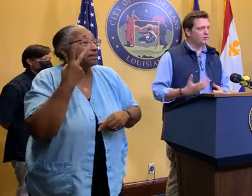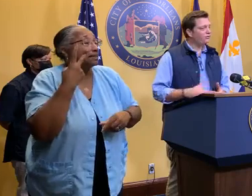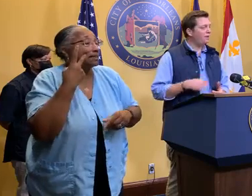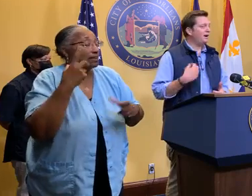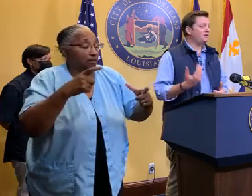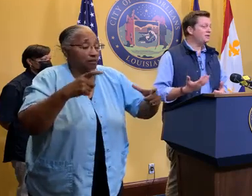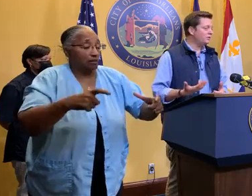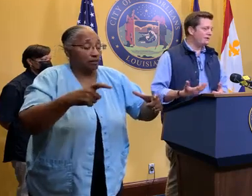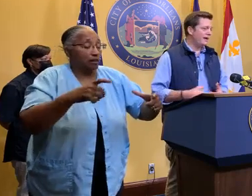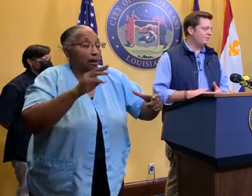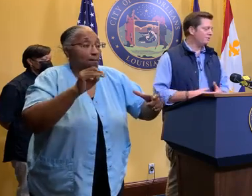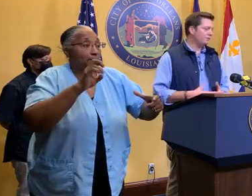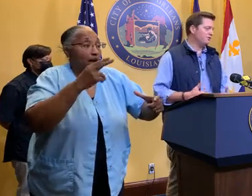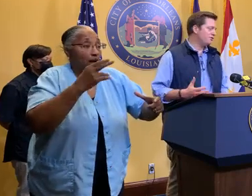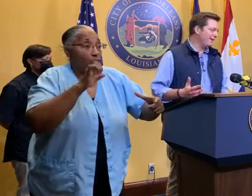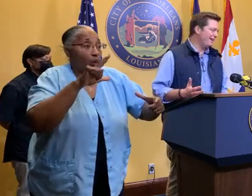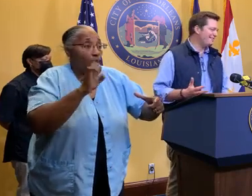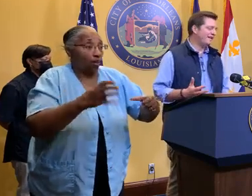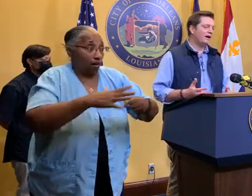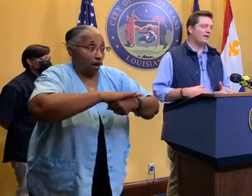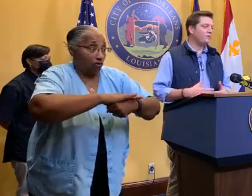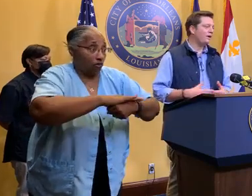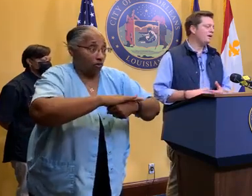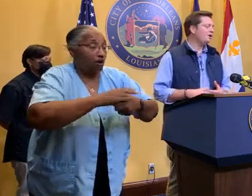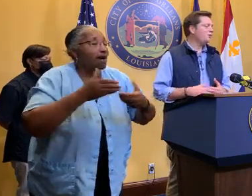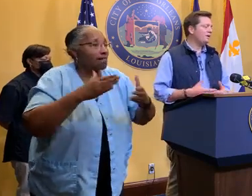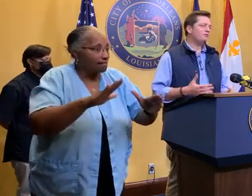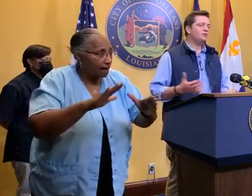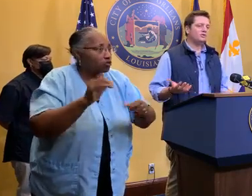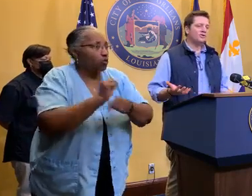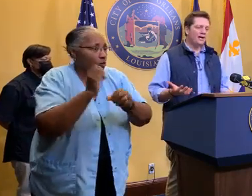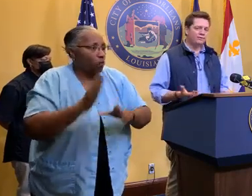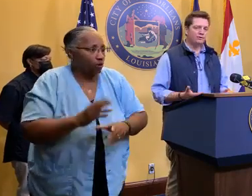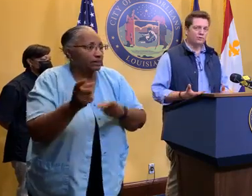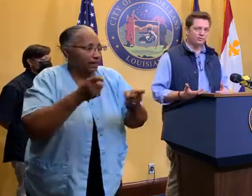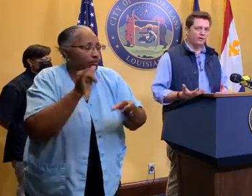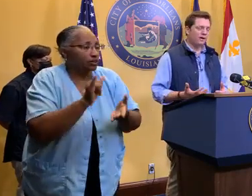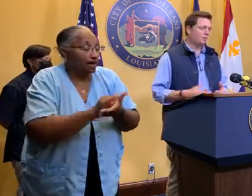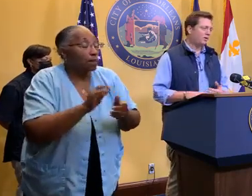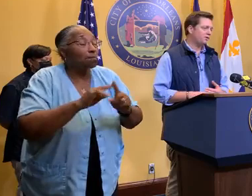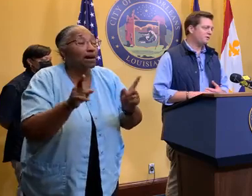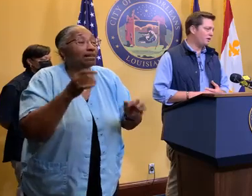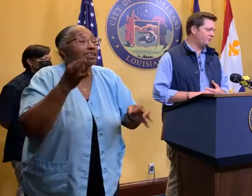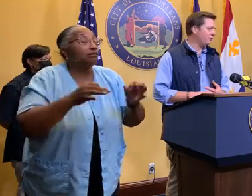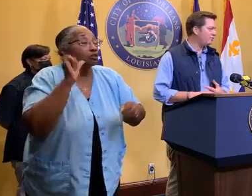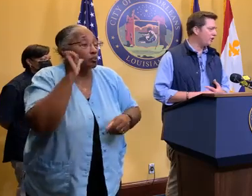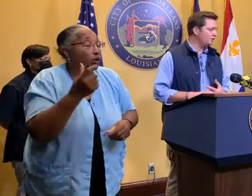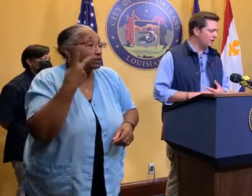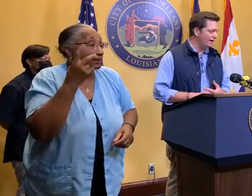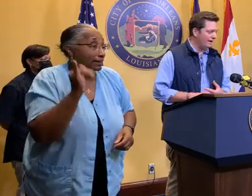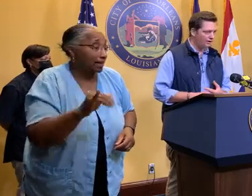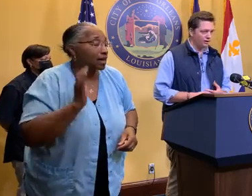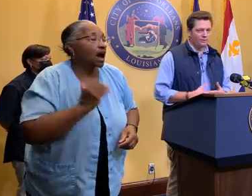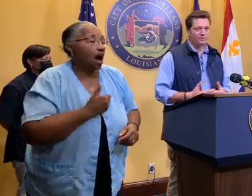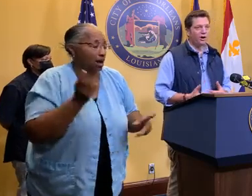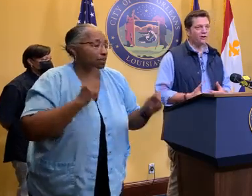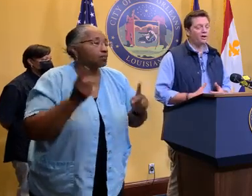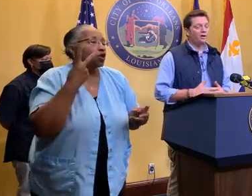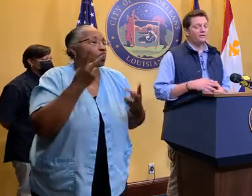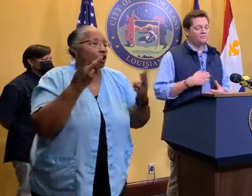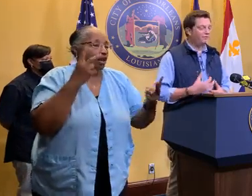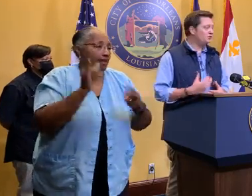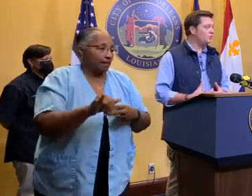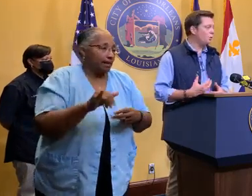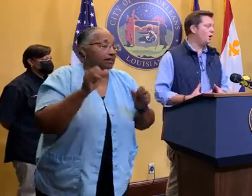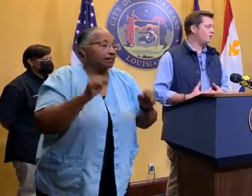Let the crews come out and deal with that. But you really shouldn't be outside now anyway. But if you do see that over the course of the day tomorrow, our folks are looking at it. can always call